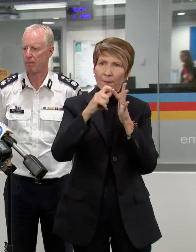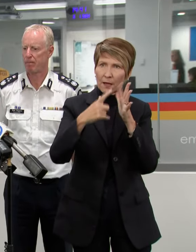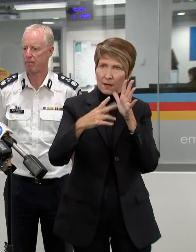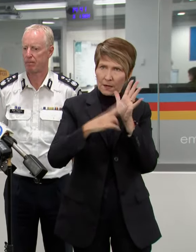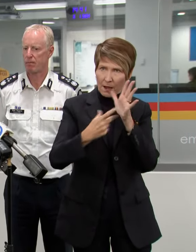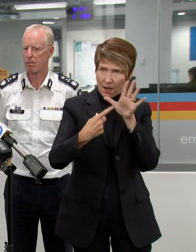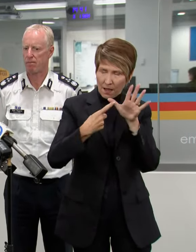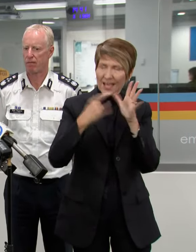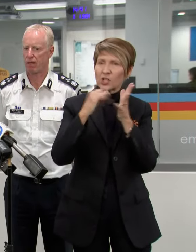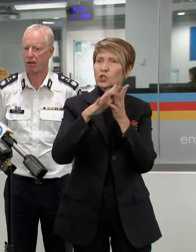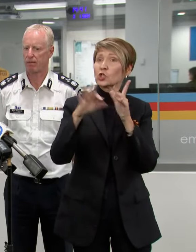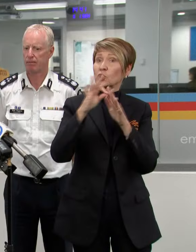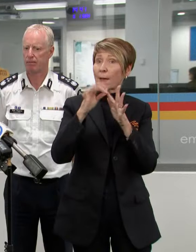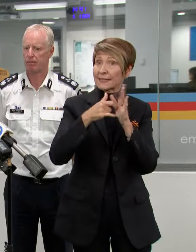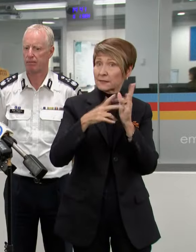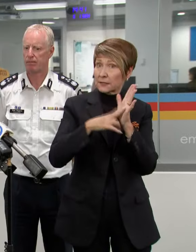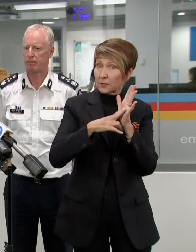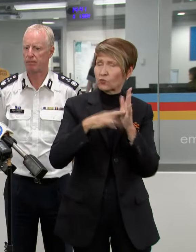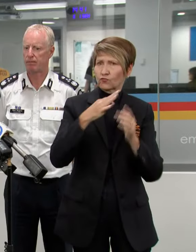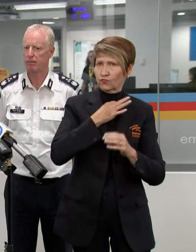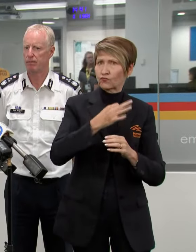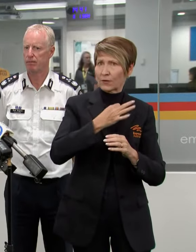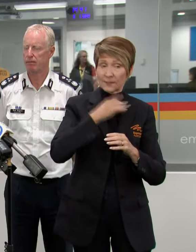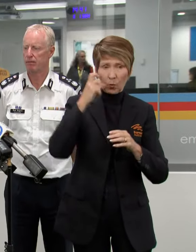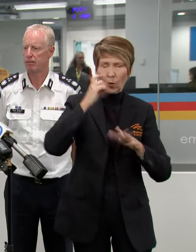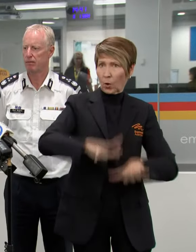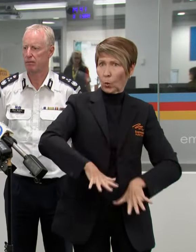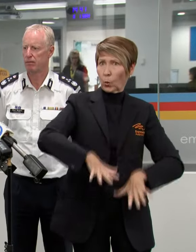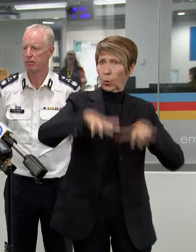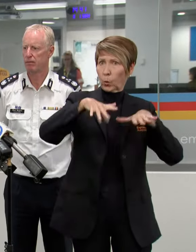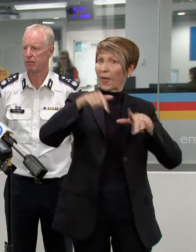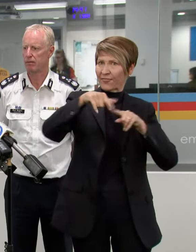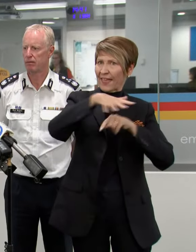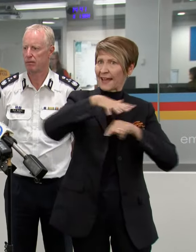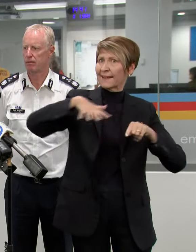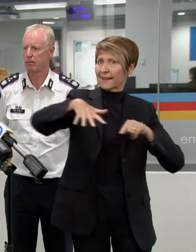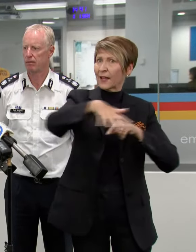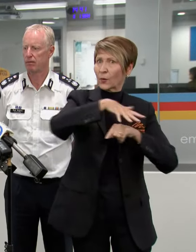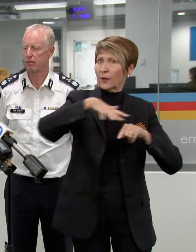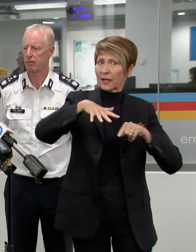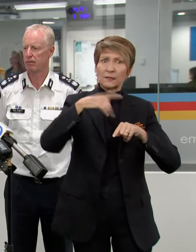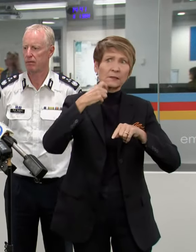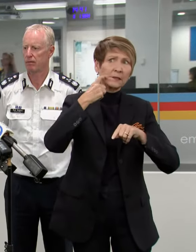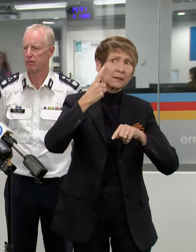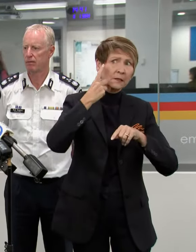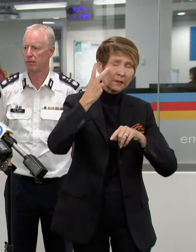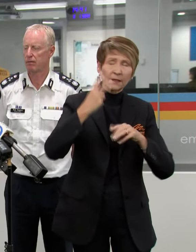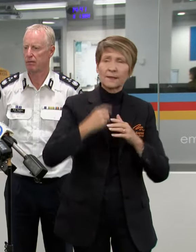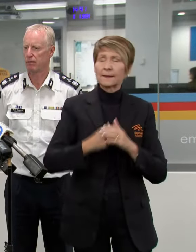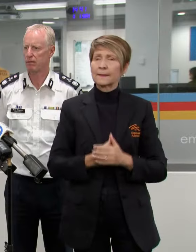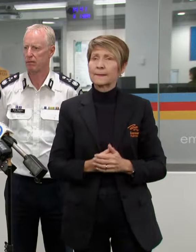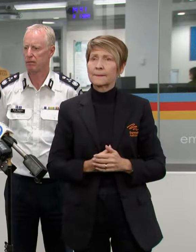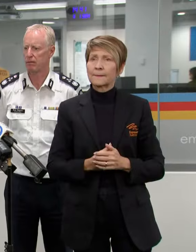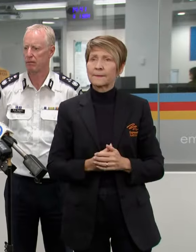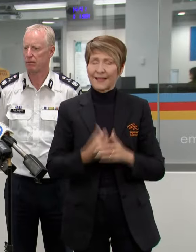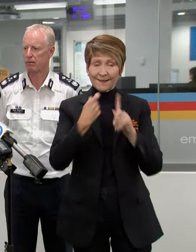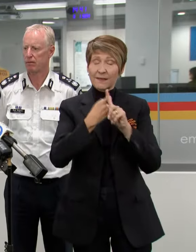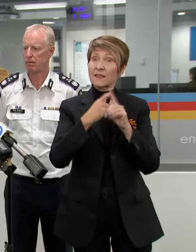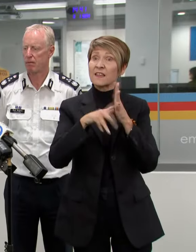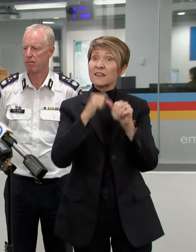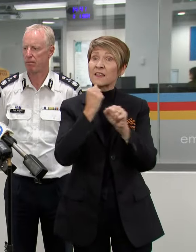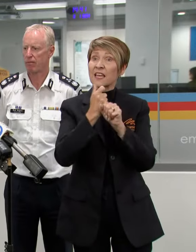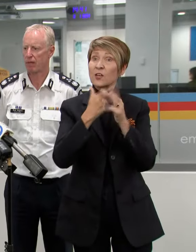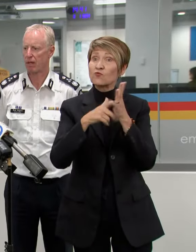moderate flooding, if not higher, in the coming days in that area. A watch and act is also out for the King River